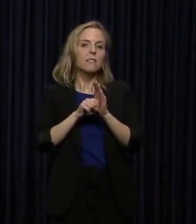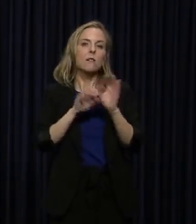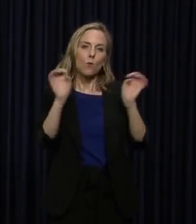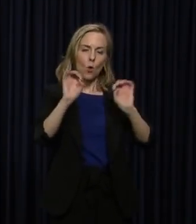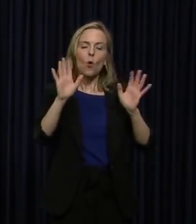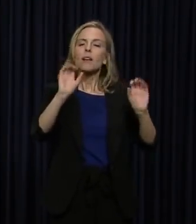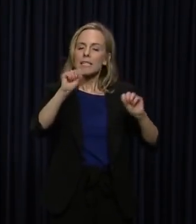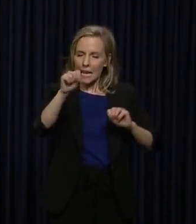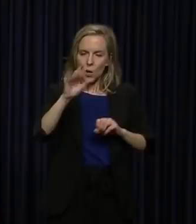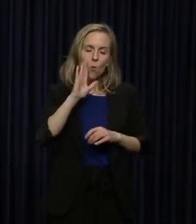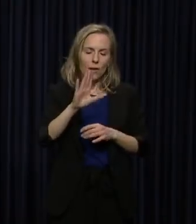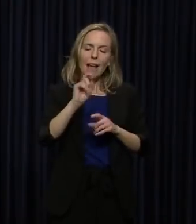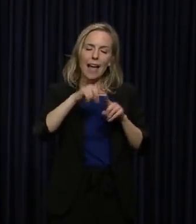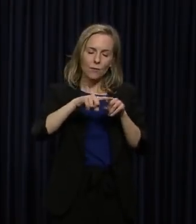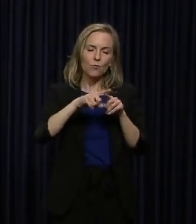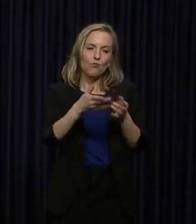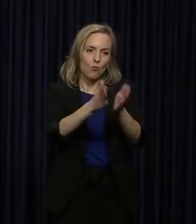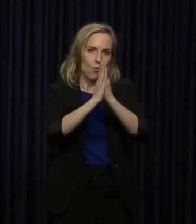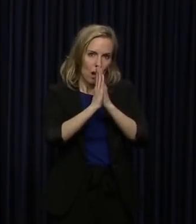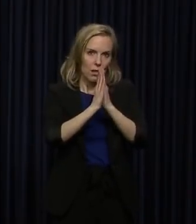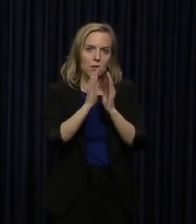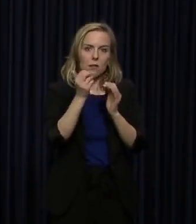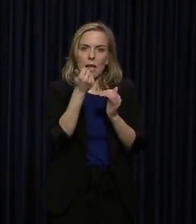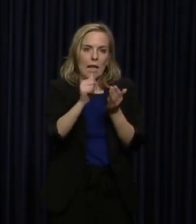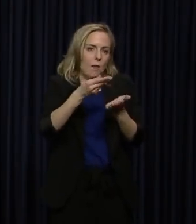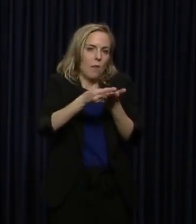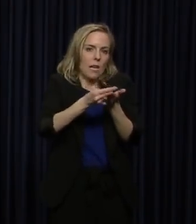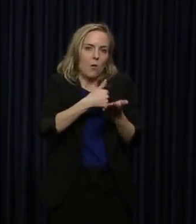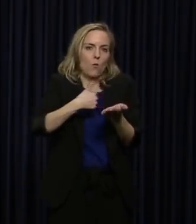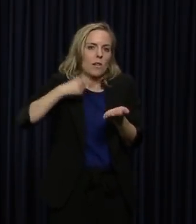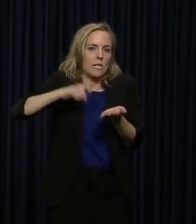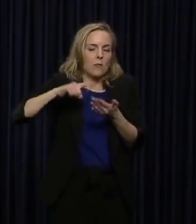we'll tap into all of the funding that is at our disposal.